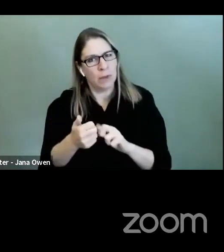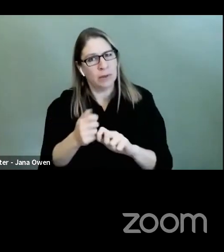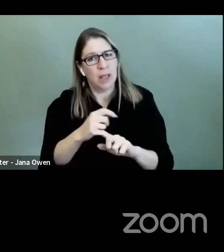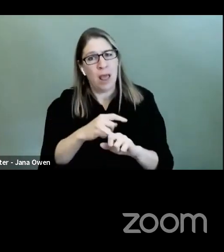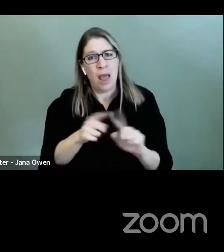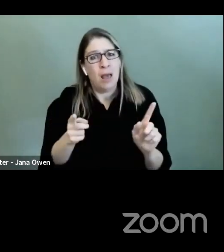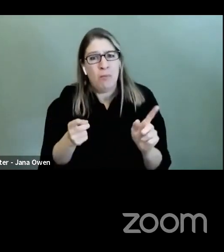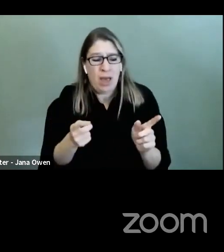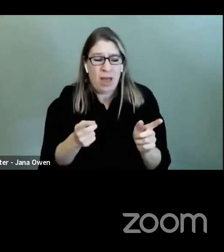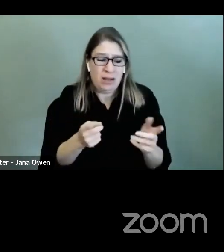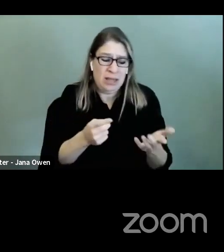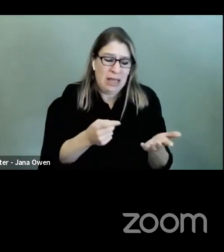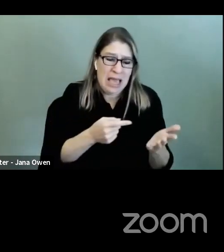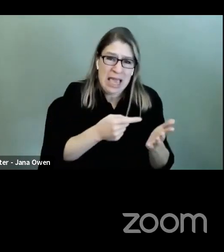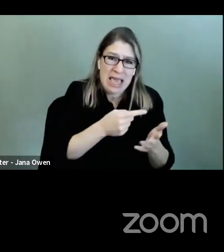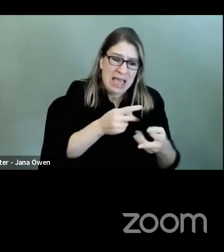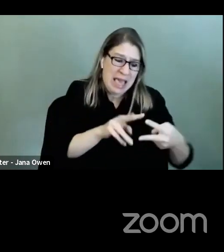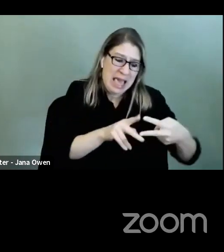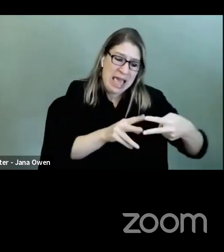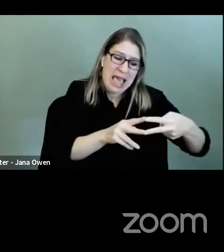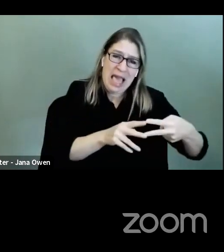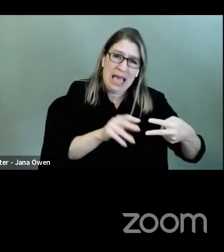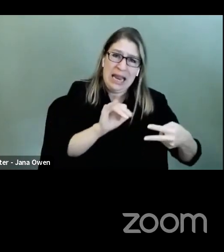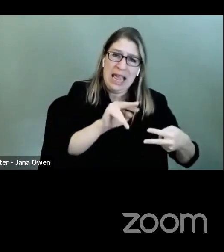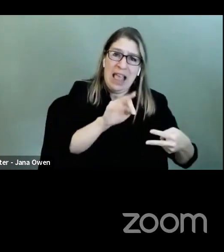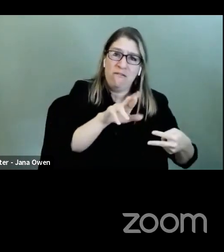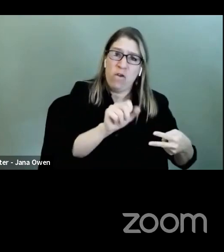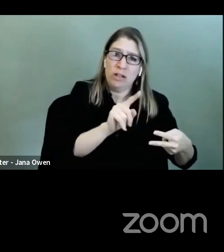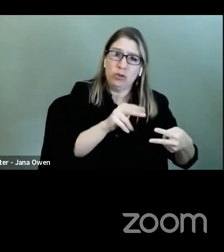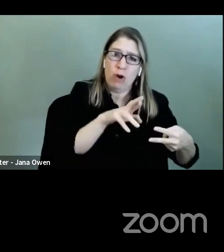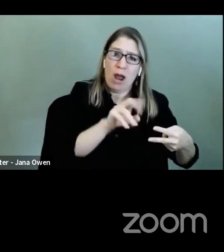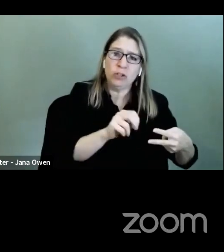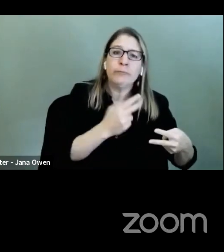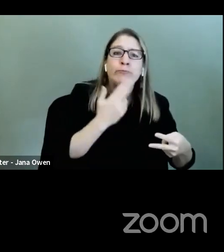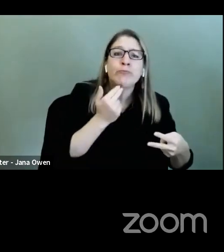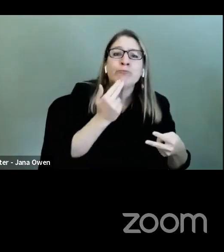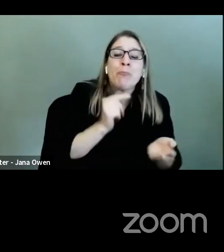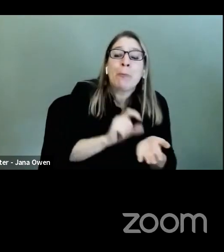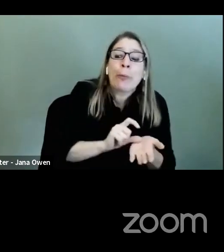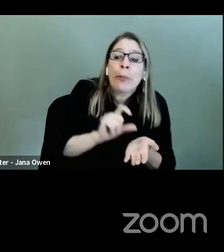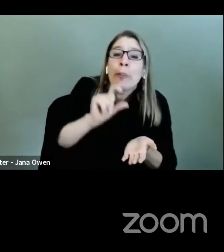simply not going to be fixed if we half fund it. And so we need to fully fund it. But next question. question.